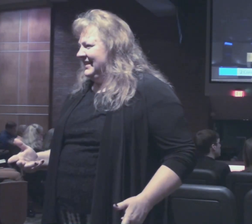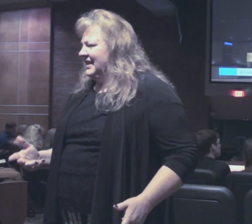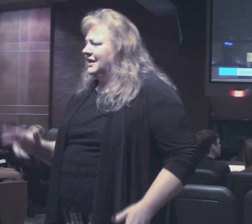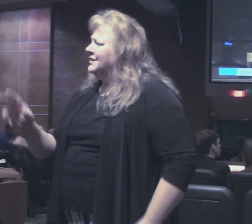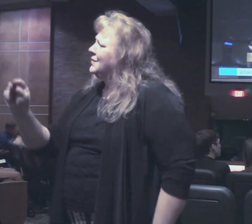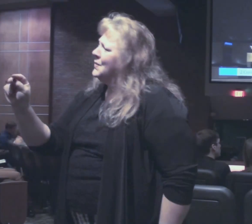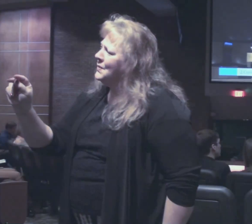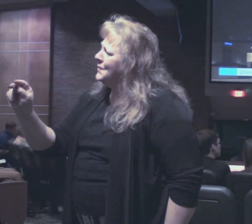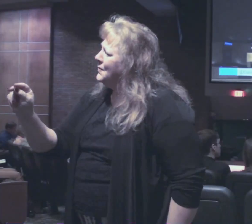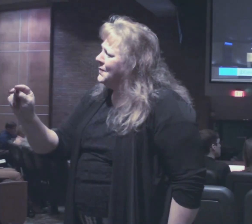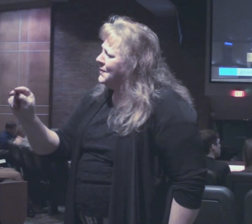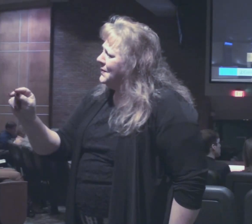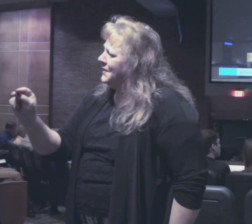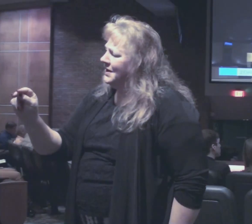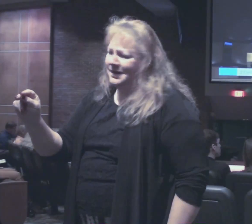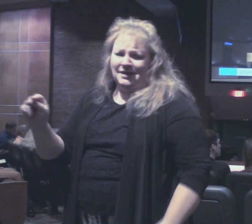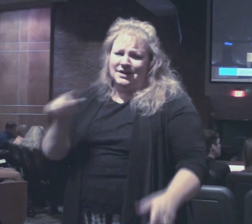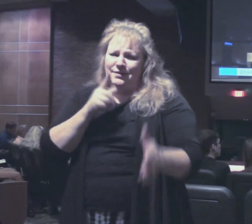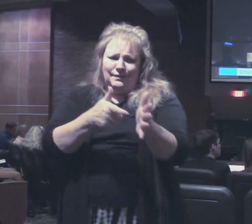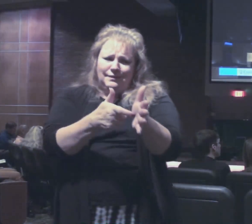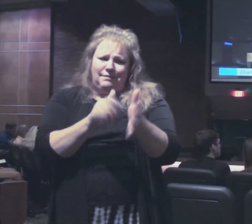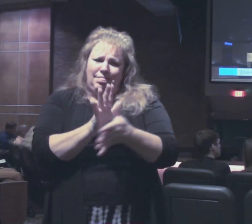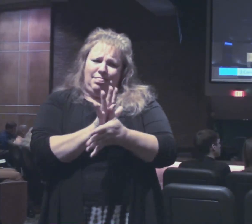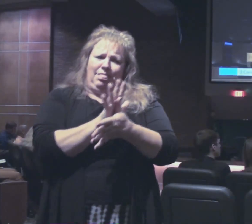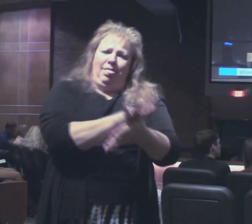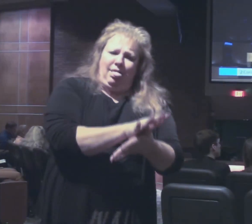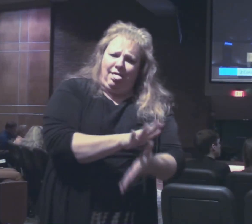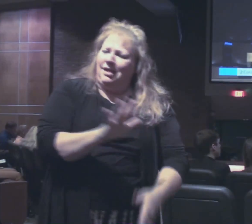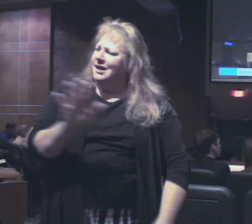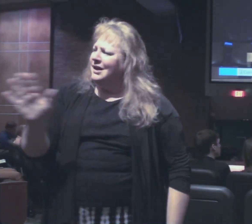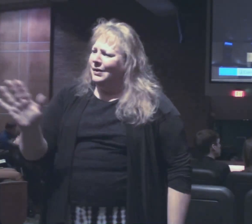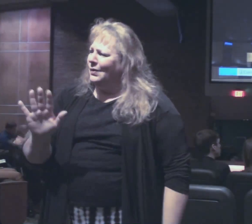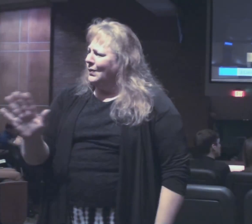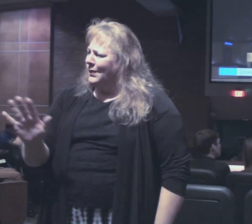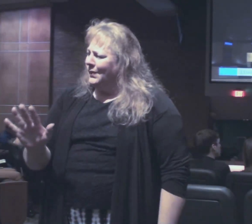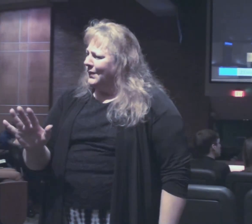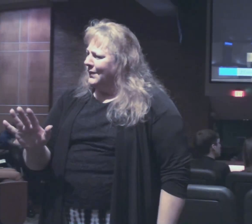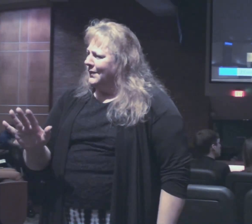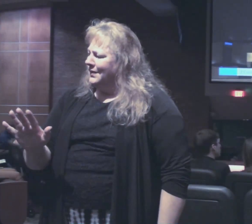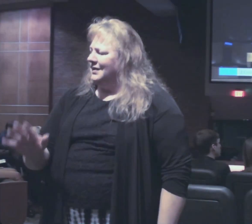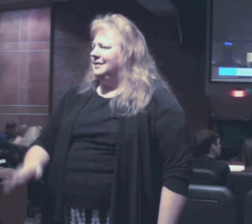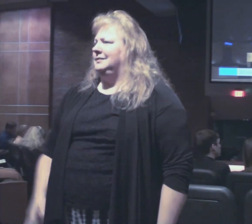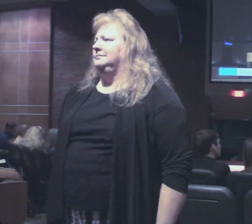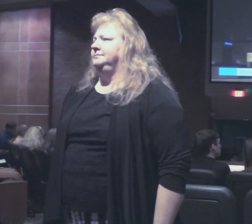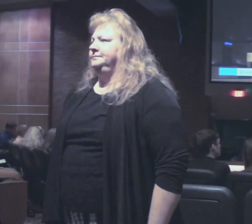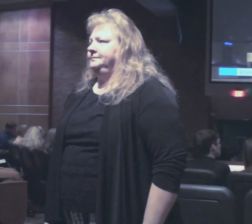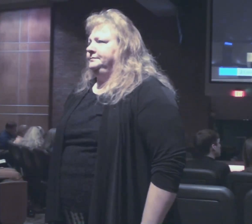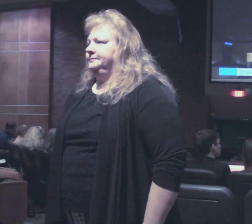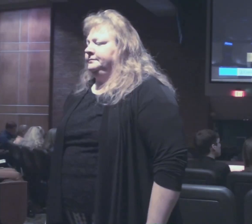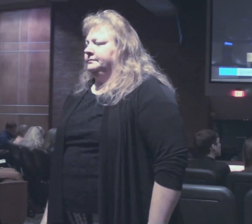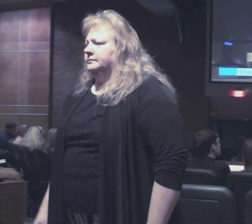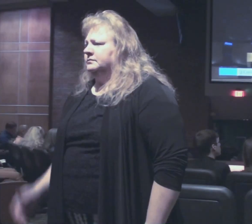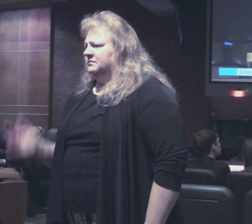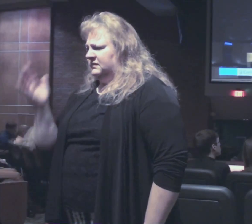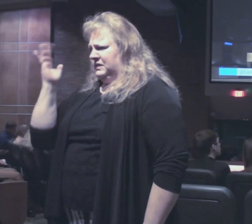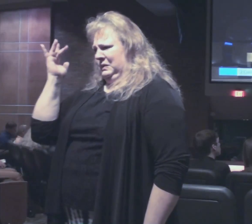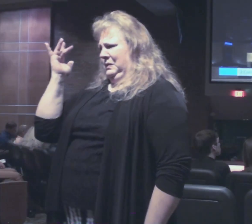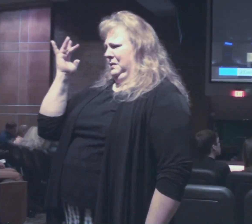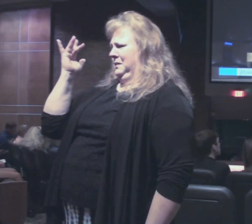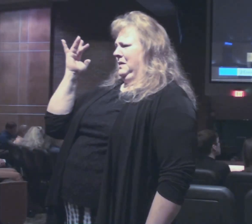No. They're not under compulsion in that sense. Why?